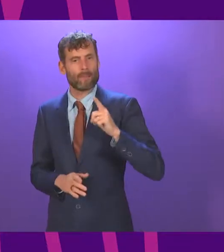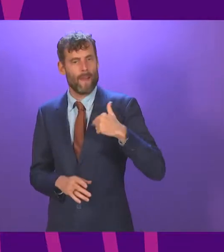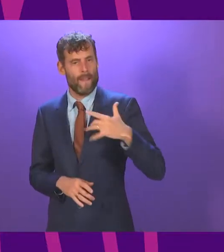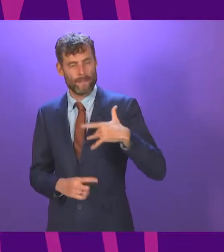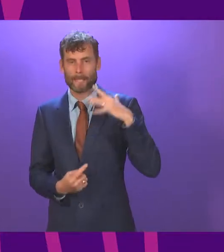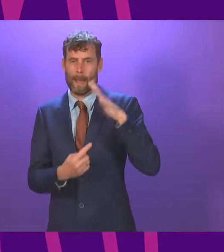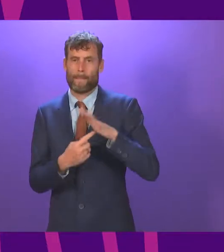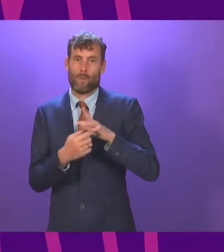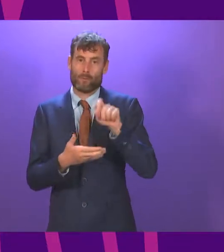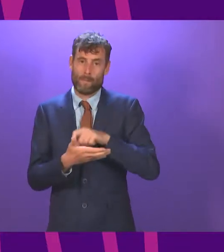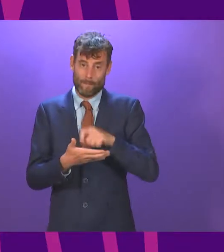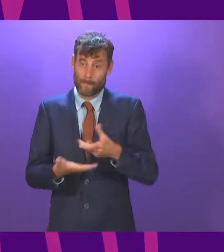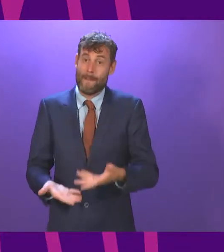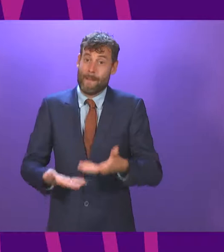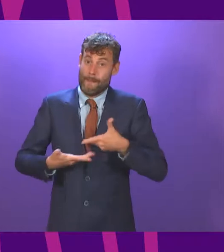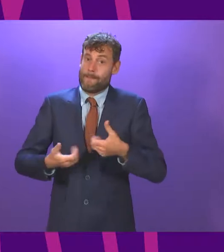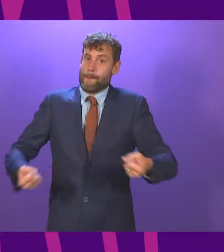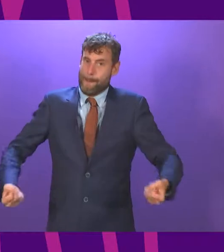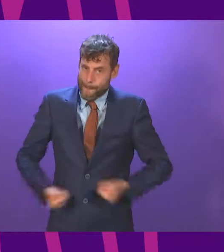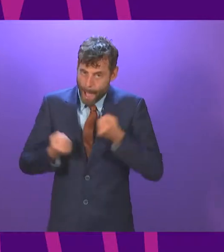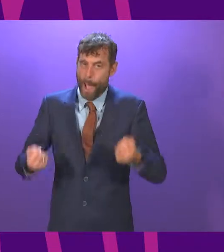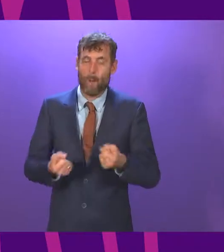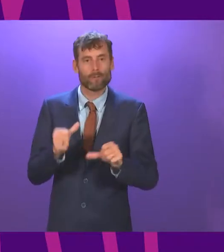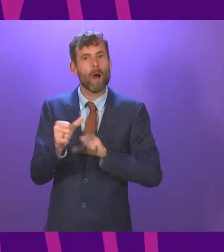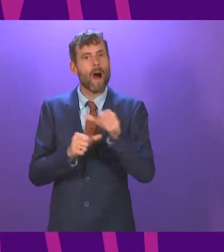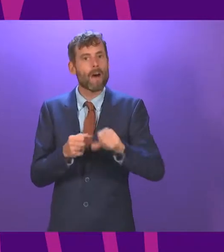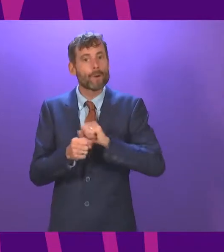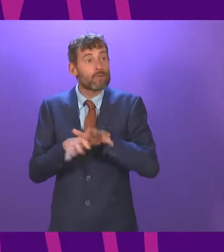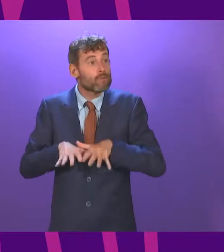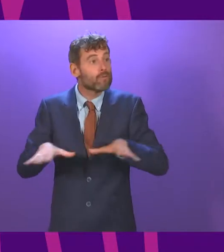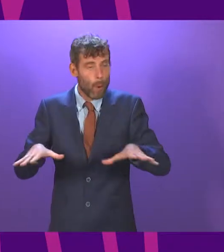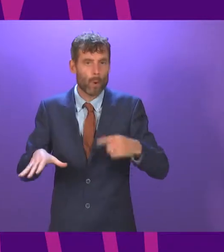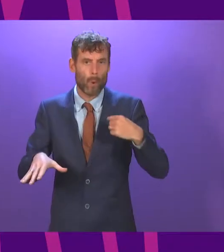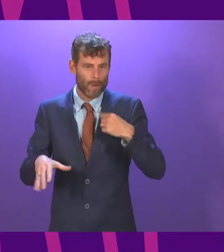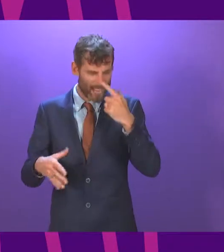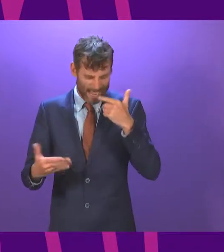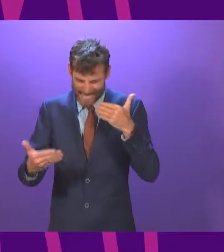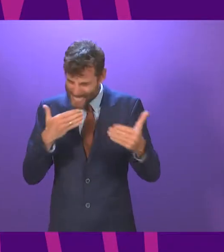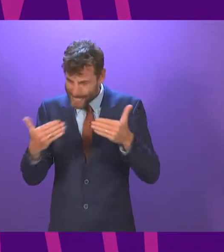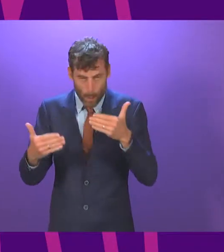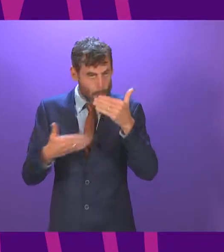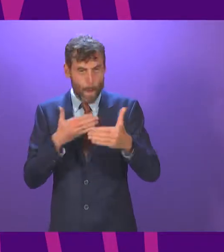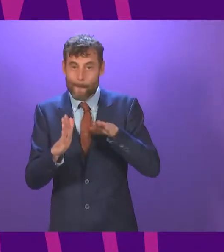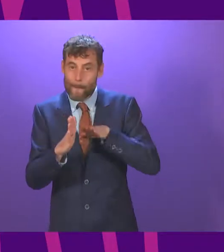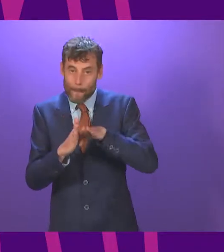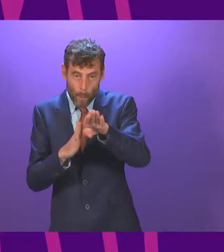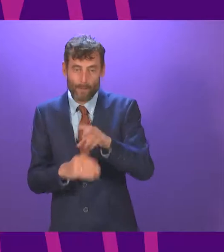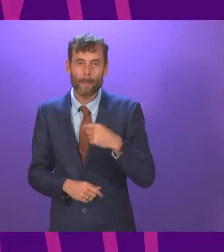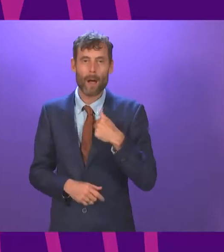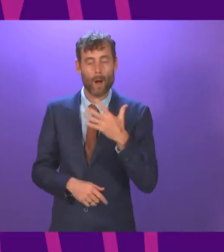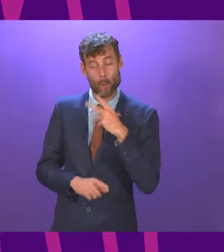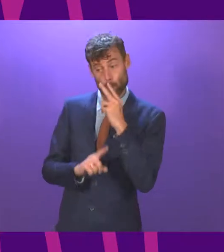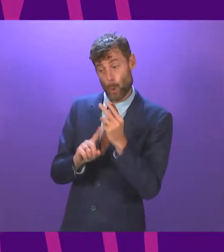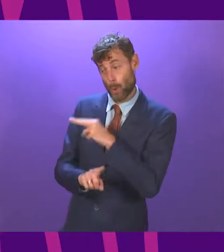COVID crisis has passed. The independence referendum will come, but I will focus on what the Scottish Government have achieved